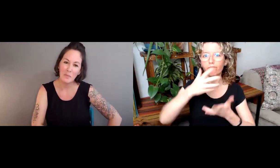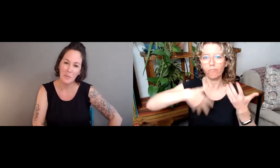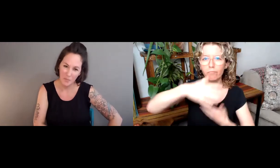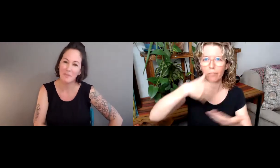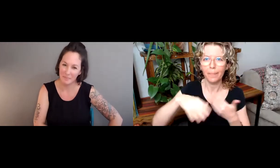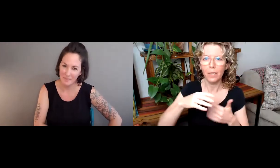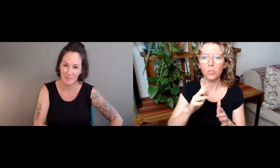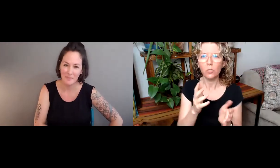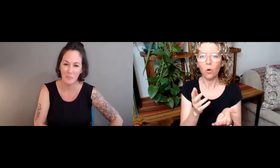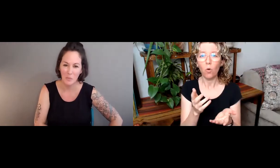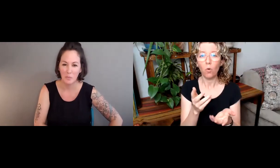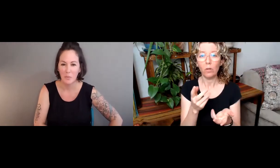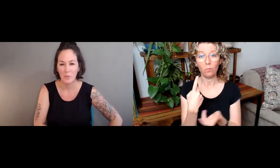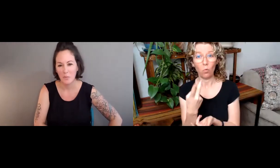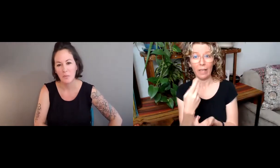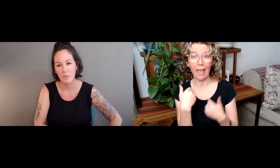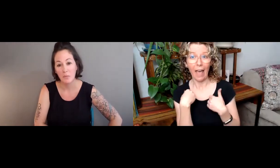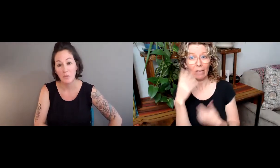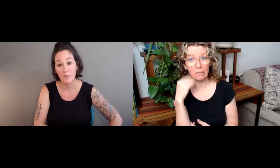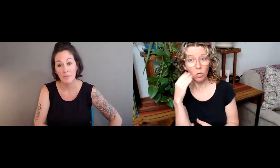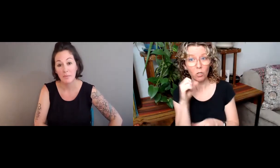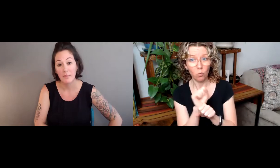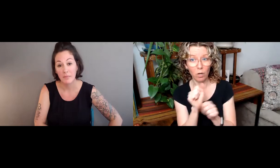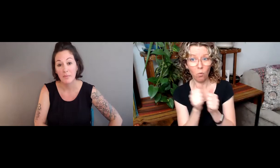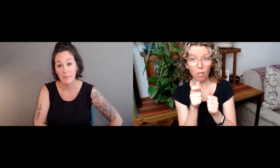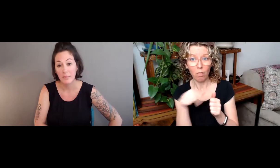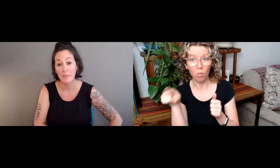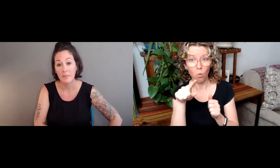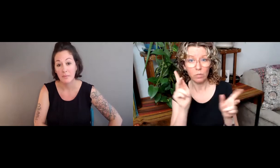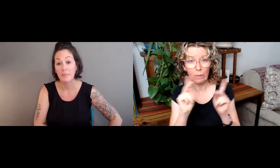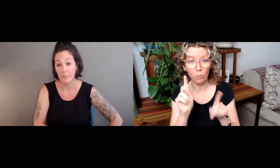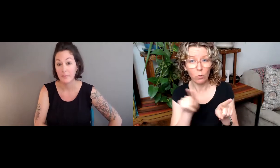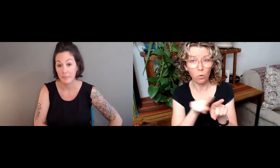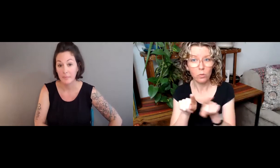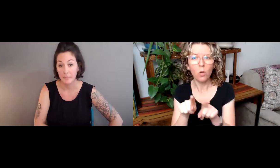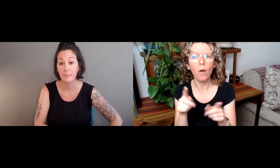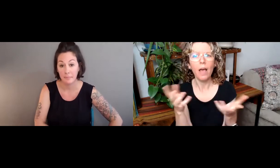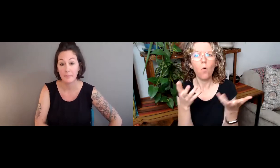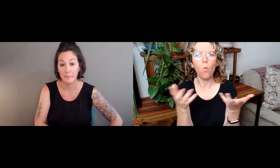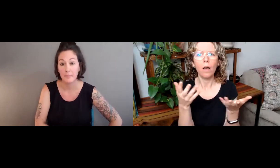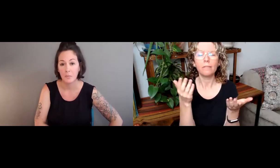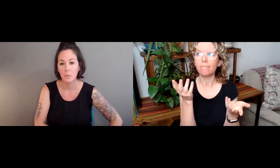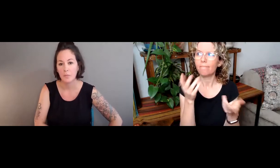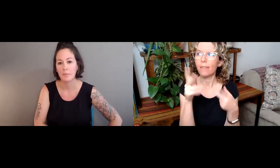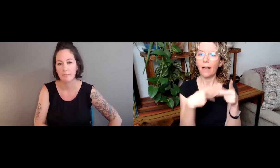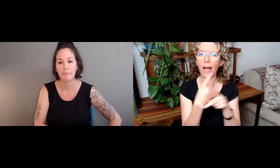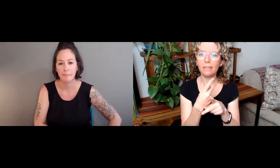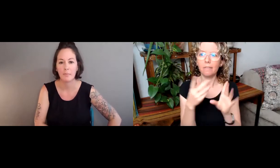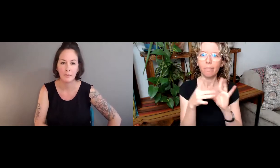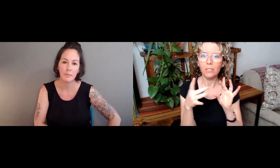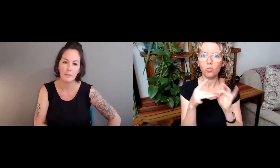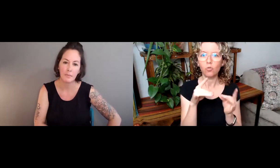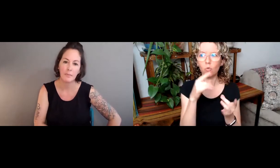deaf, deaf-blind, deaf-disabled. Do we have experiences working with those people as well,